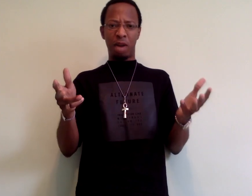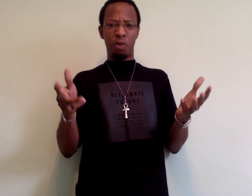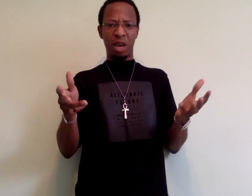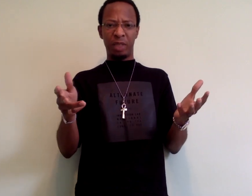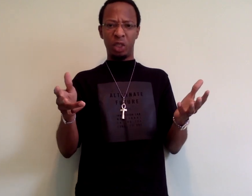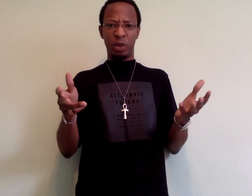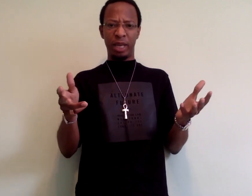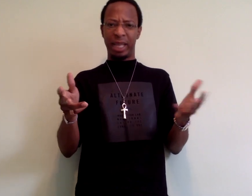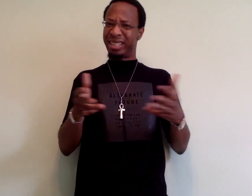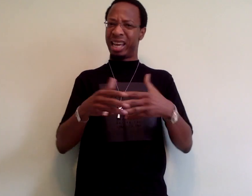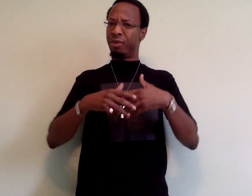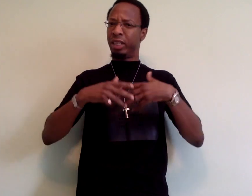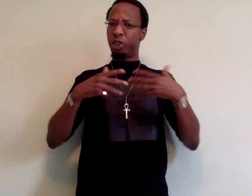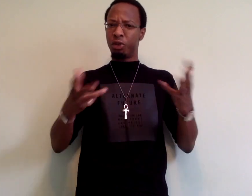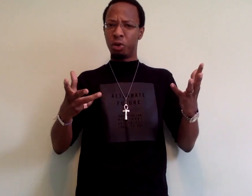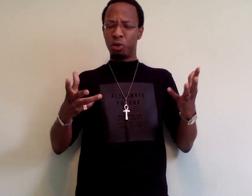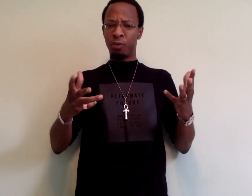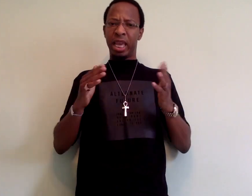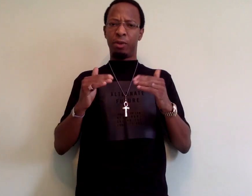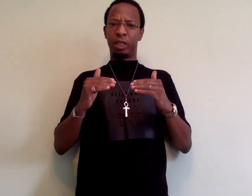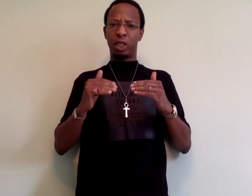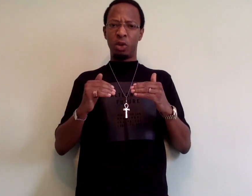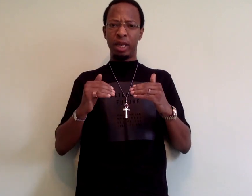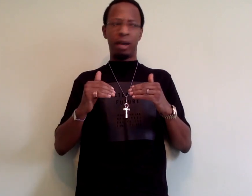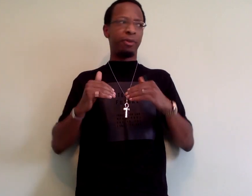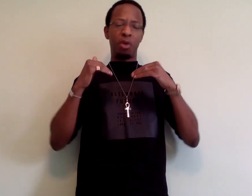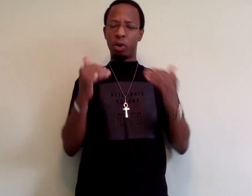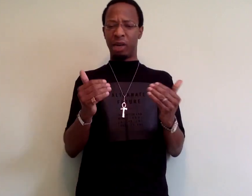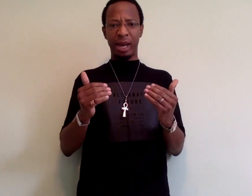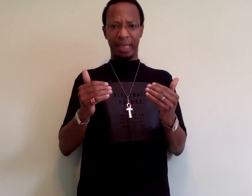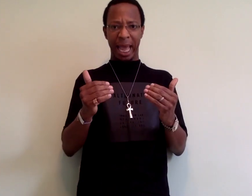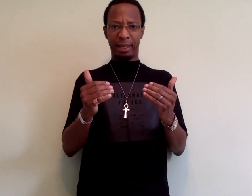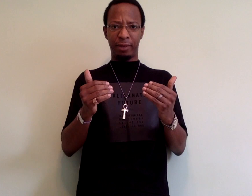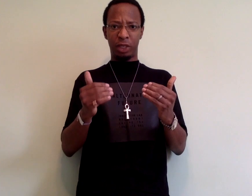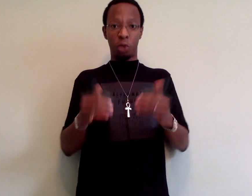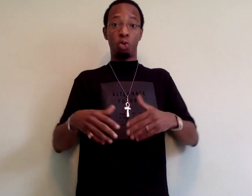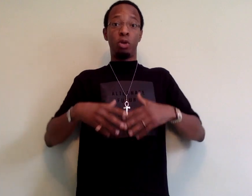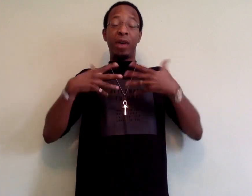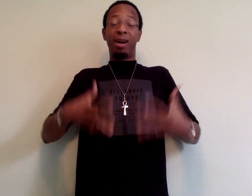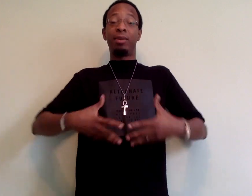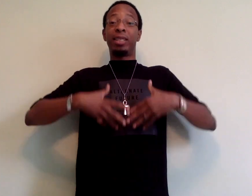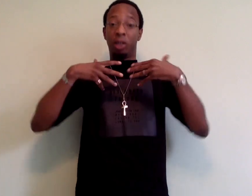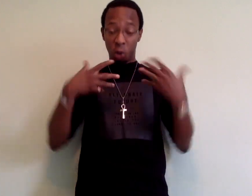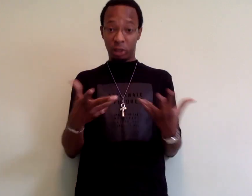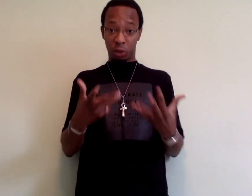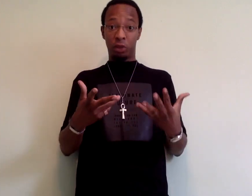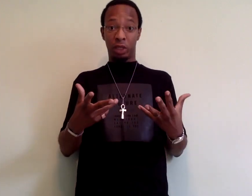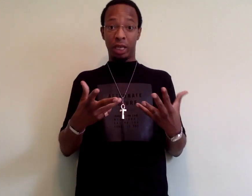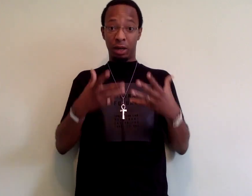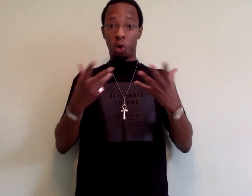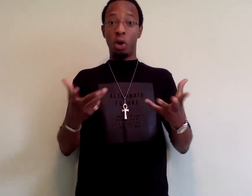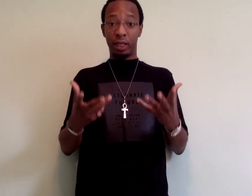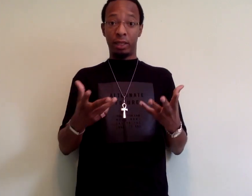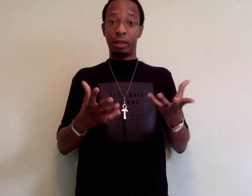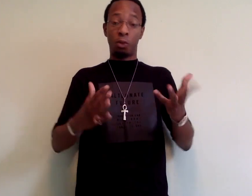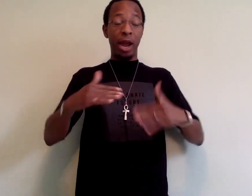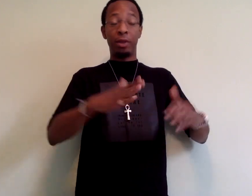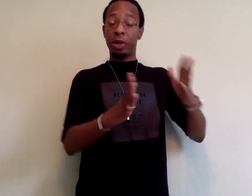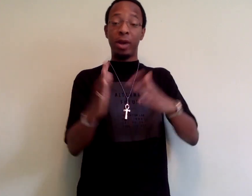Obama's doing. That's not really true. It was the doing of pro-gay rights activists who filed lawsuits in courts that wound their way